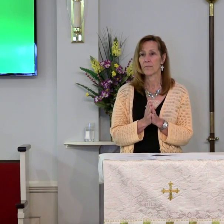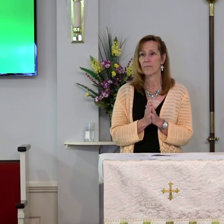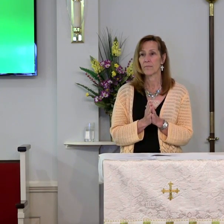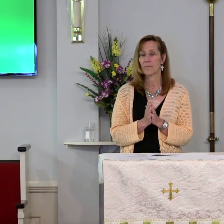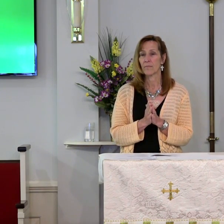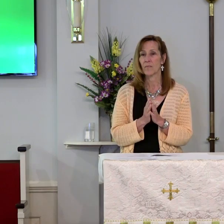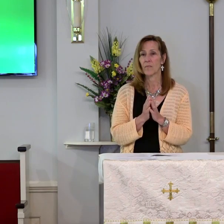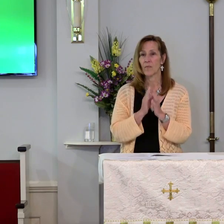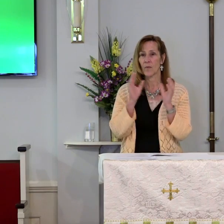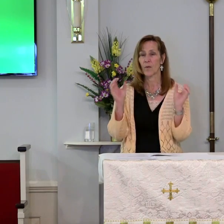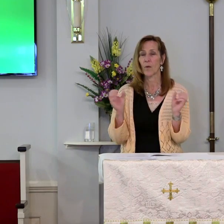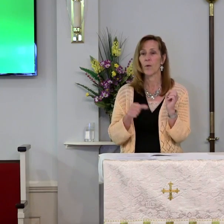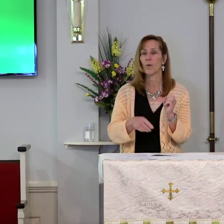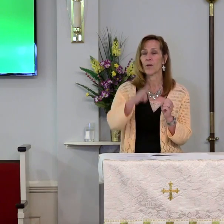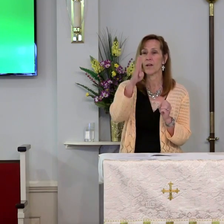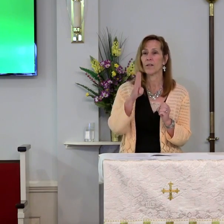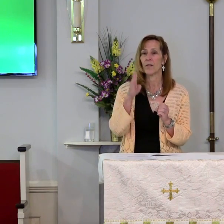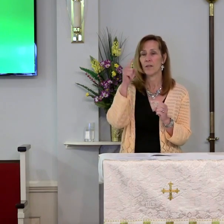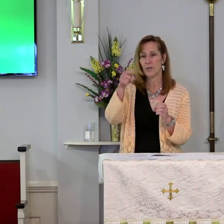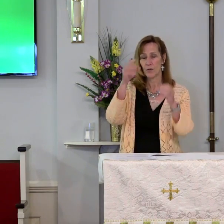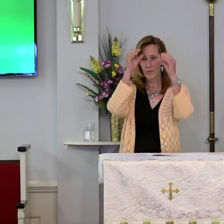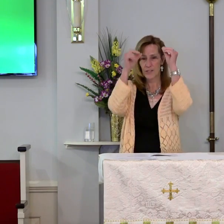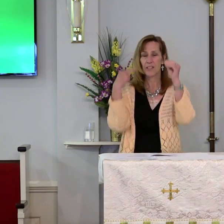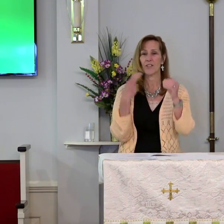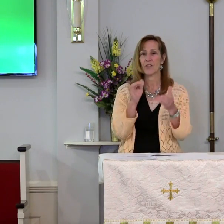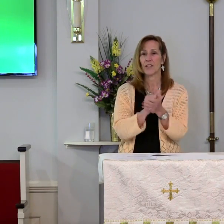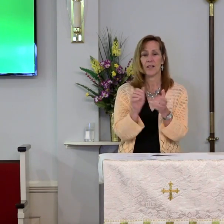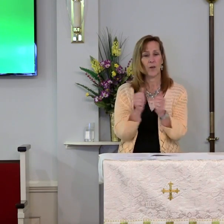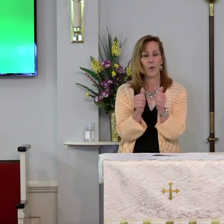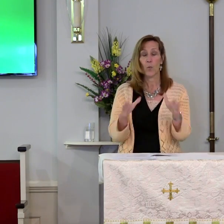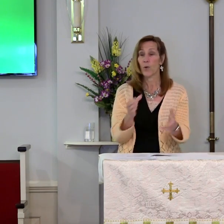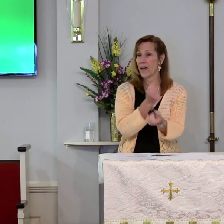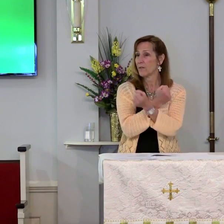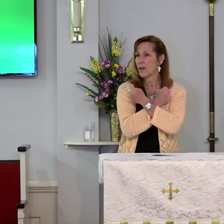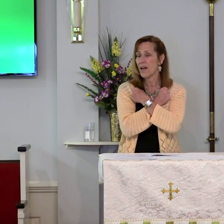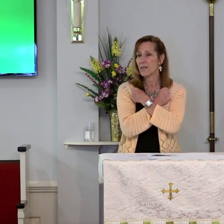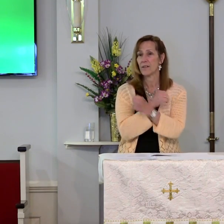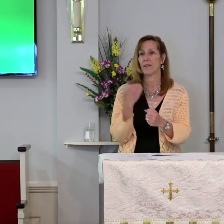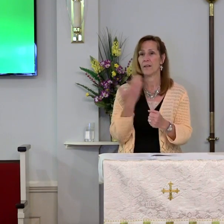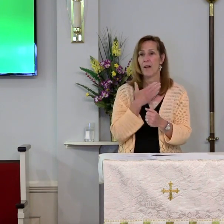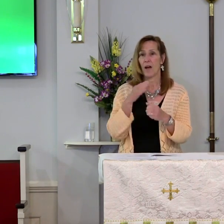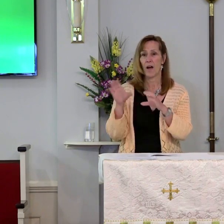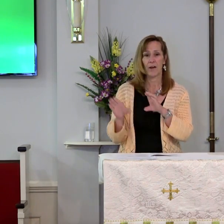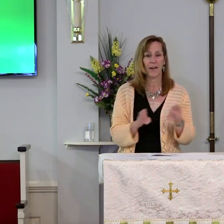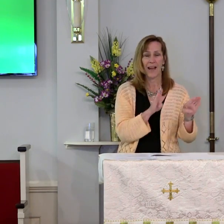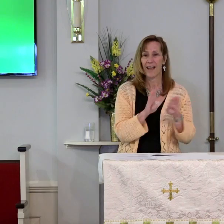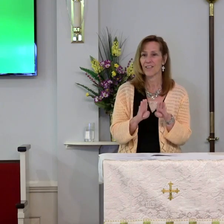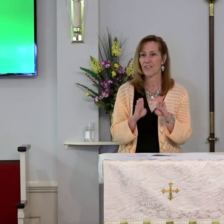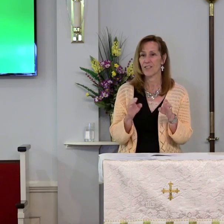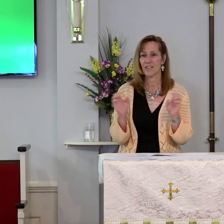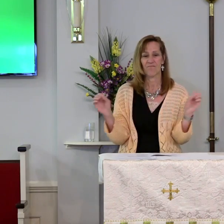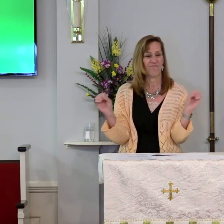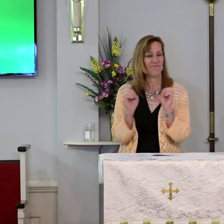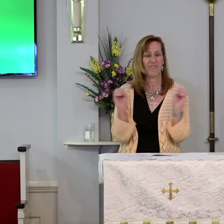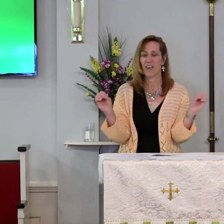O God, you teach us that without love, our actions gain nothing.